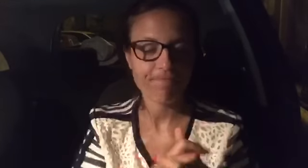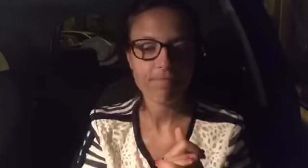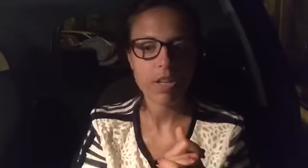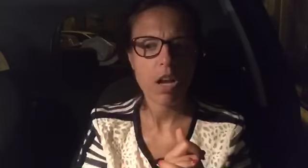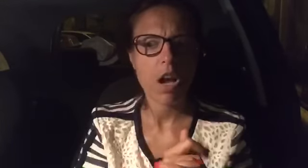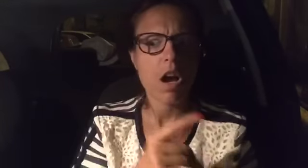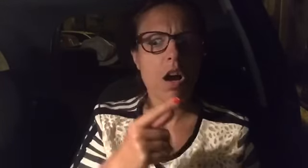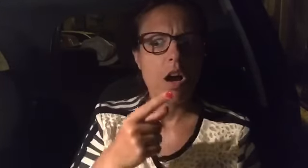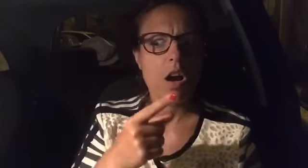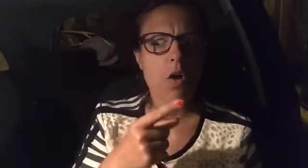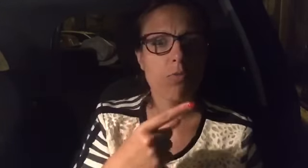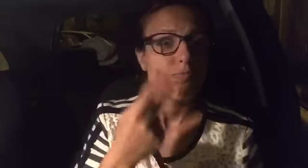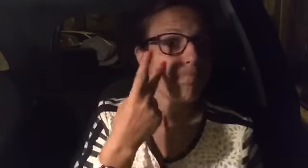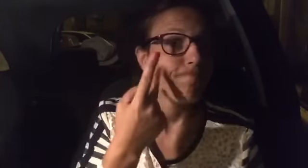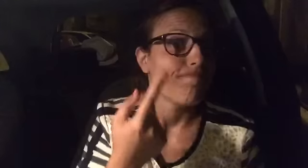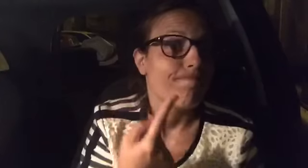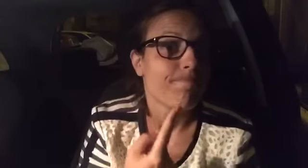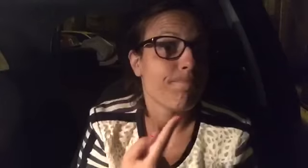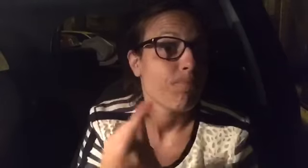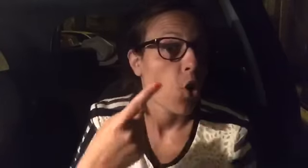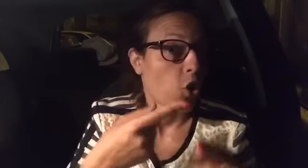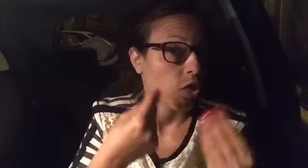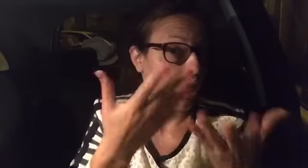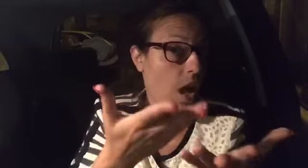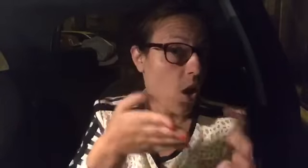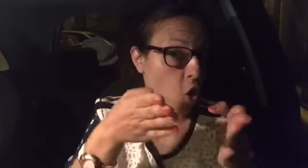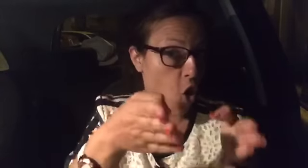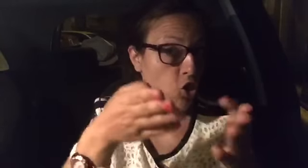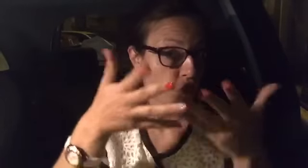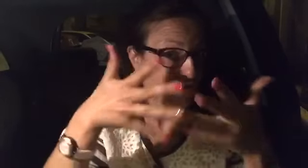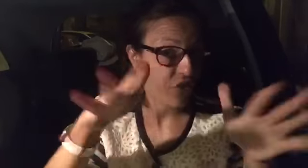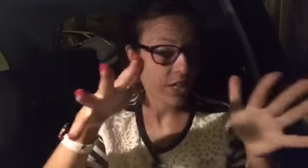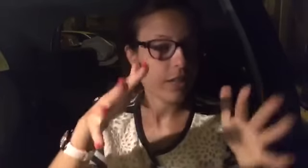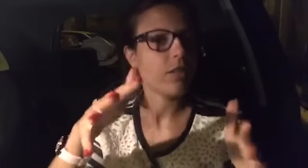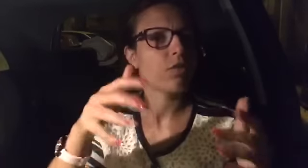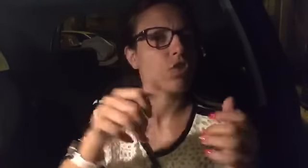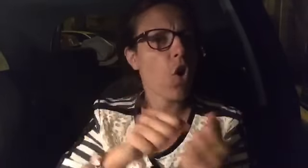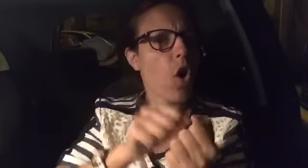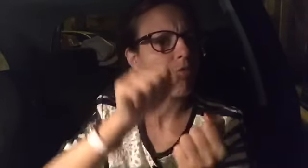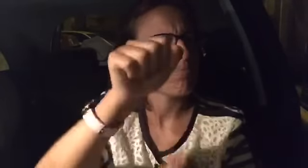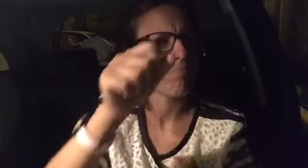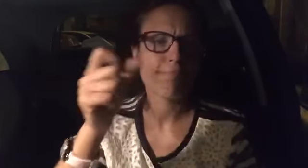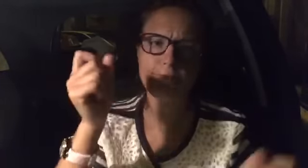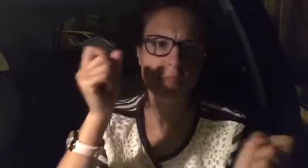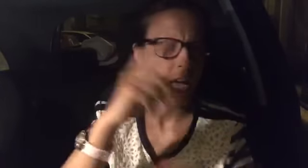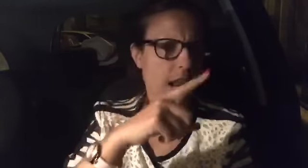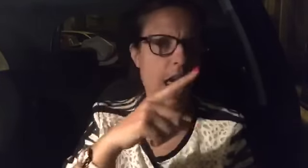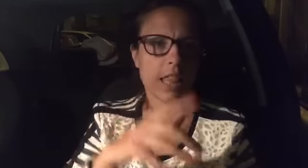I'm going to I'm going to get